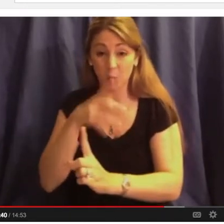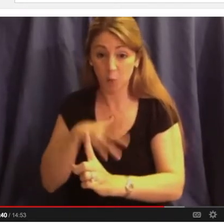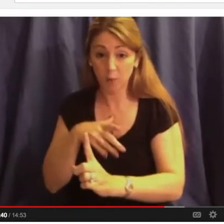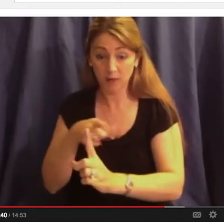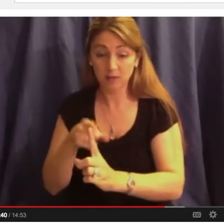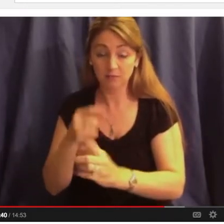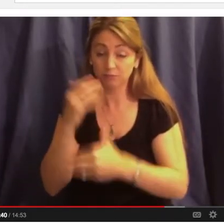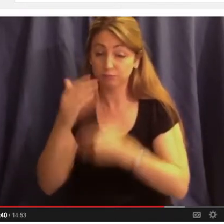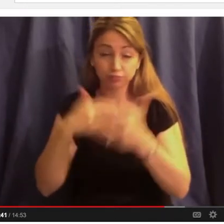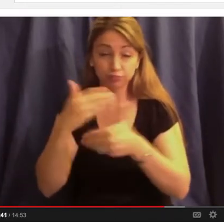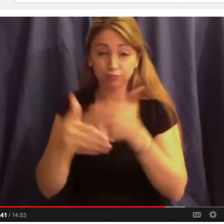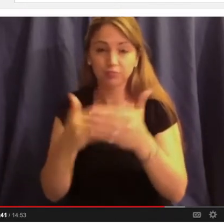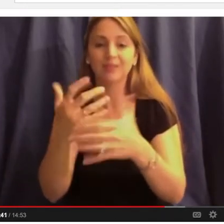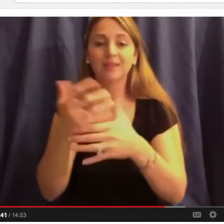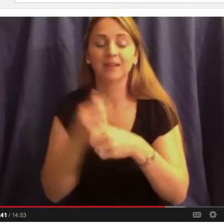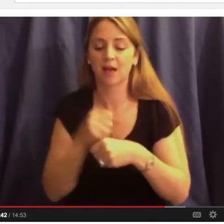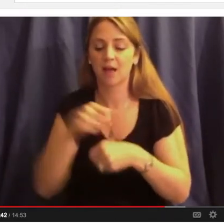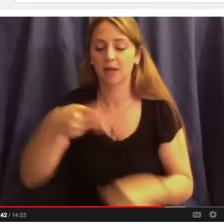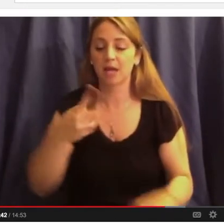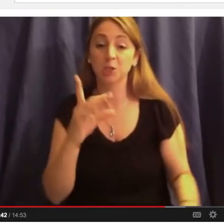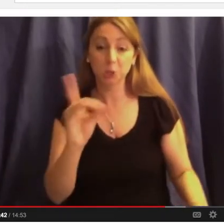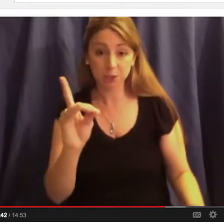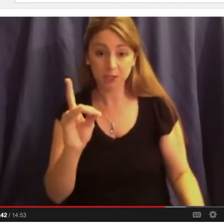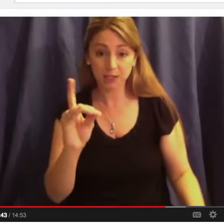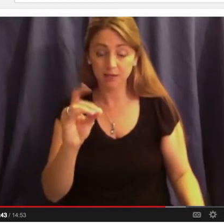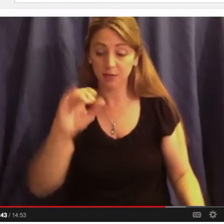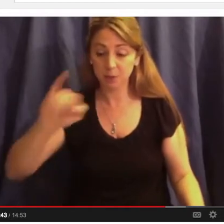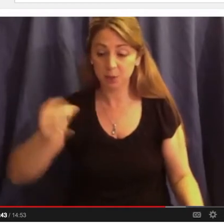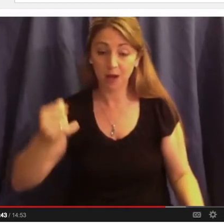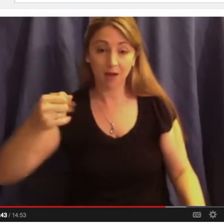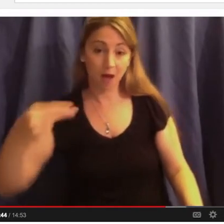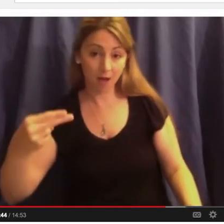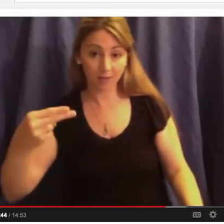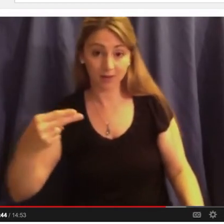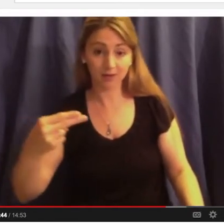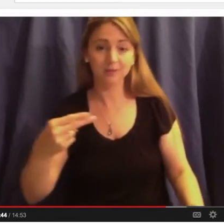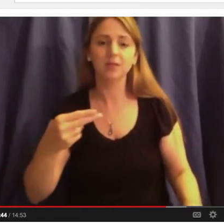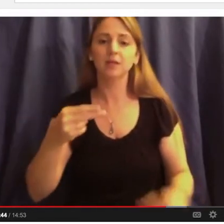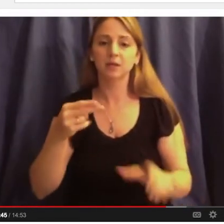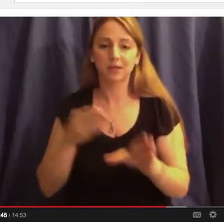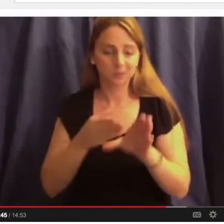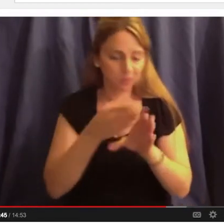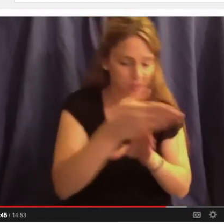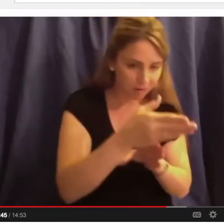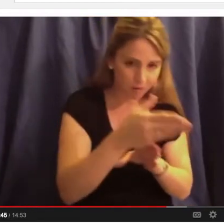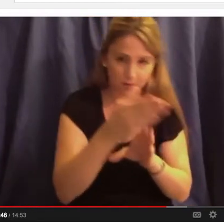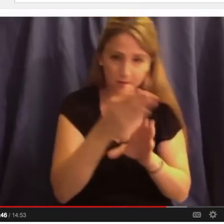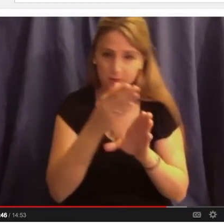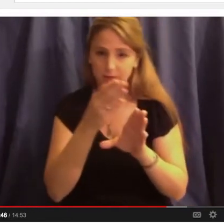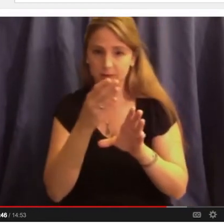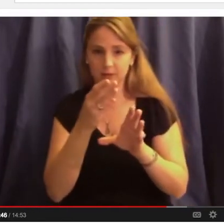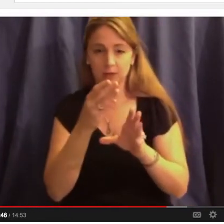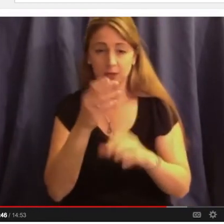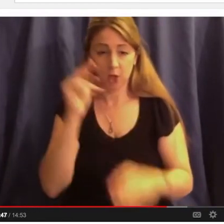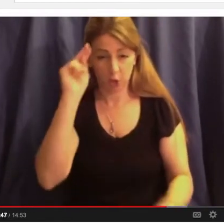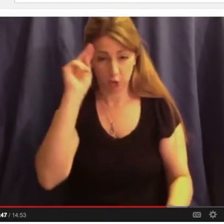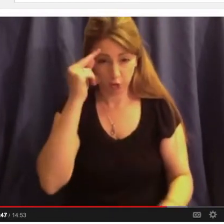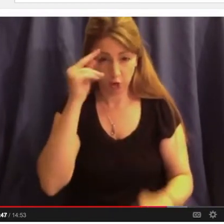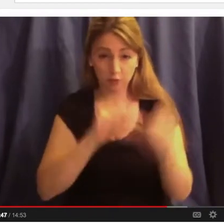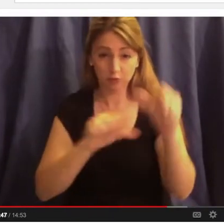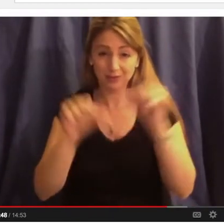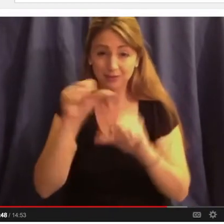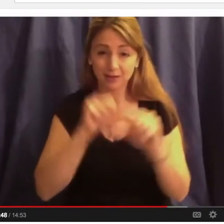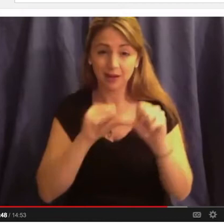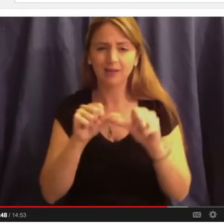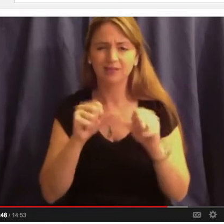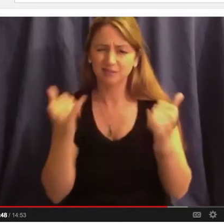is today with an MD-PhD from Hopkins. She's on the faculty in tenure track in psychiatry, PhD in neuroscience. She and her advisor have